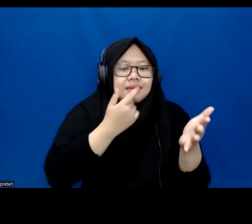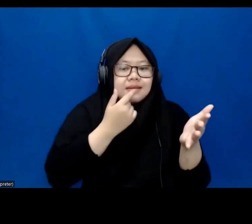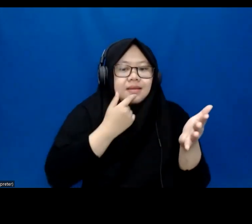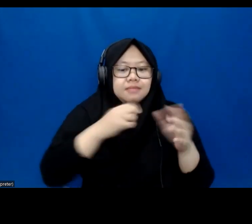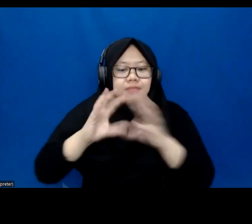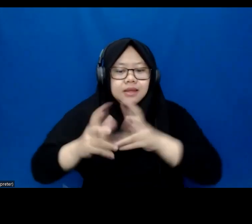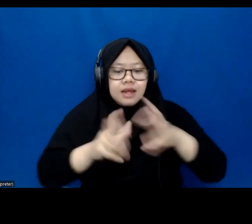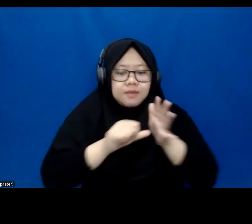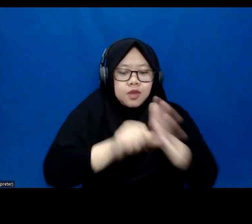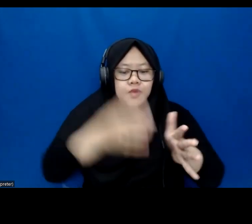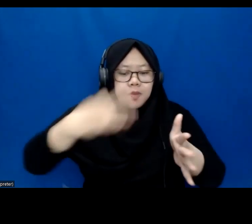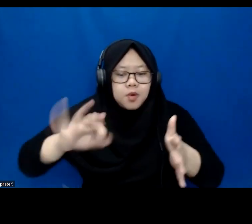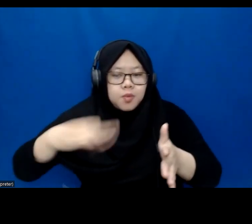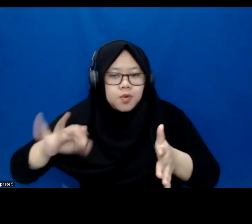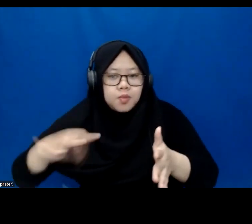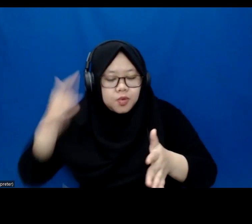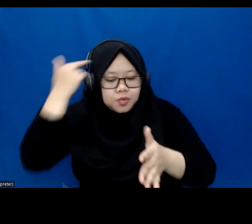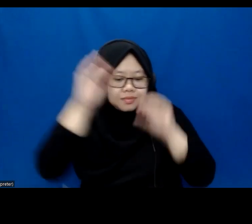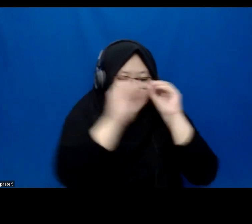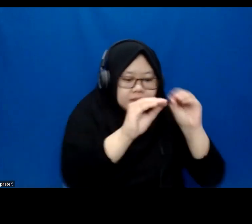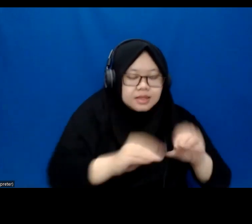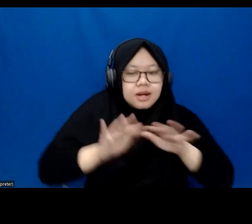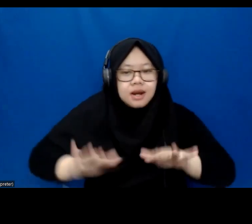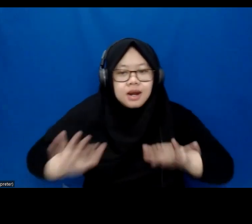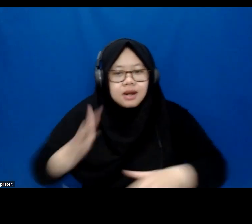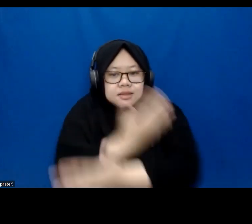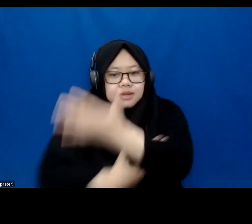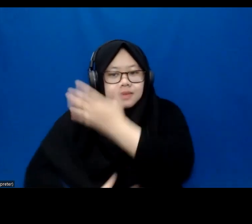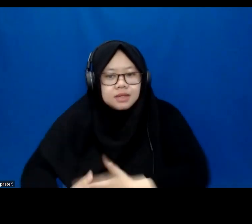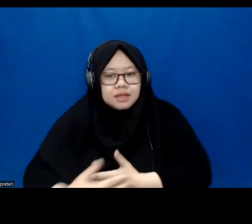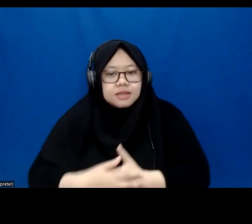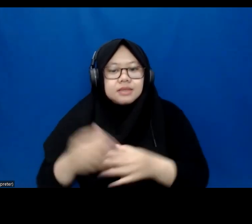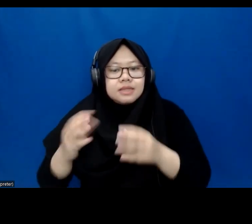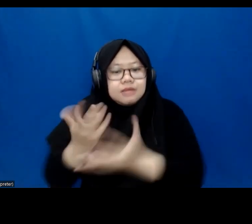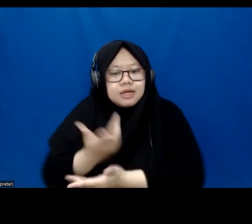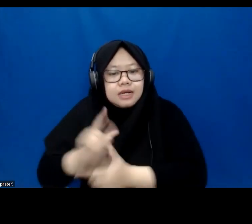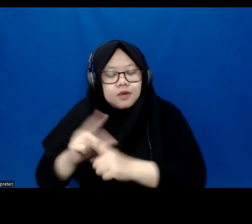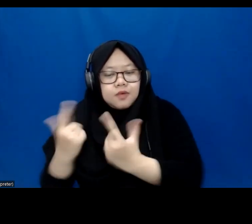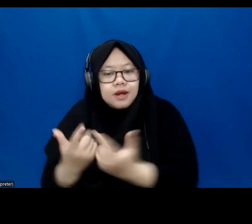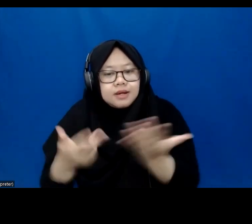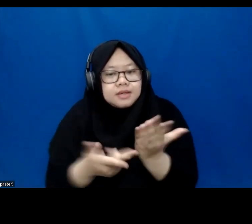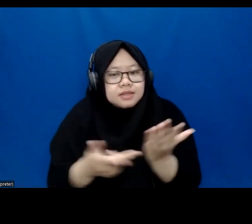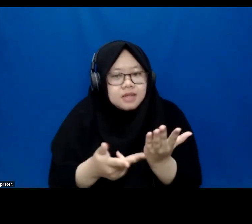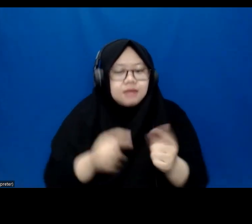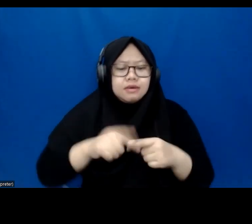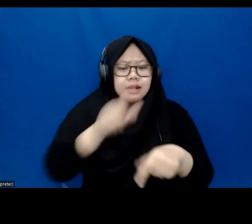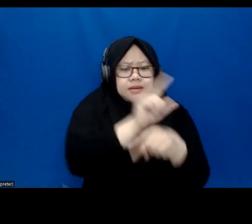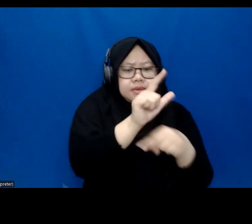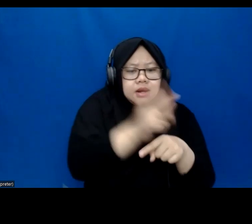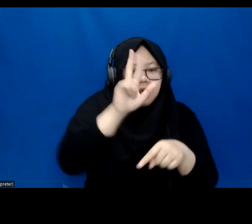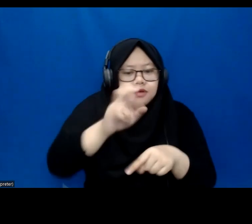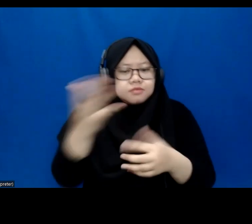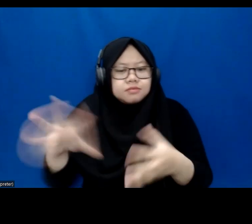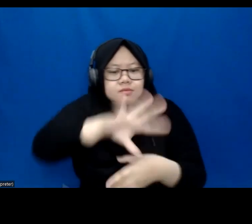assistive technologies and strategies for teaching students with disabilities in a digital environment. And this training should also cover accessibility